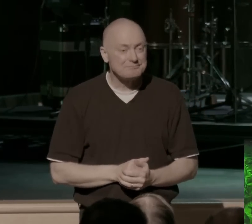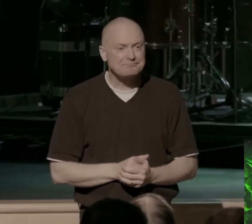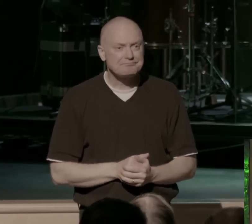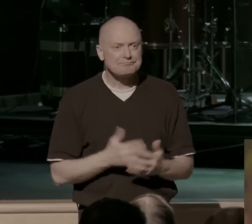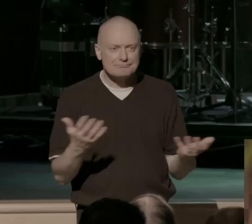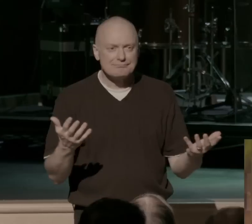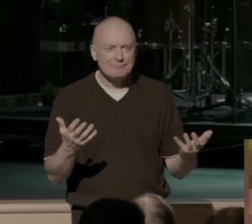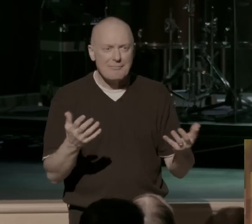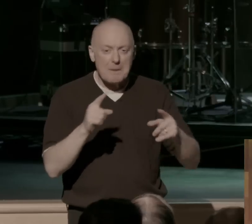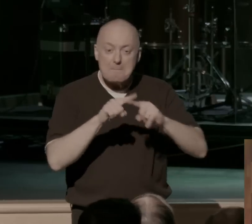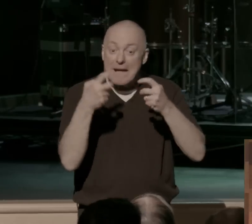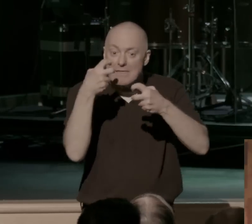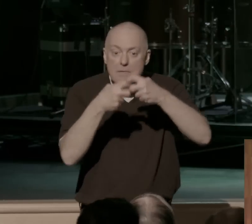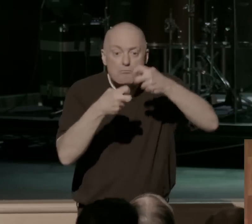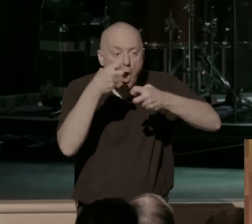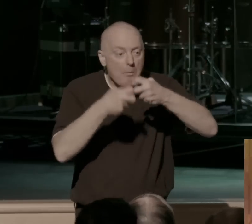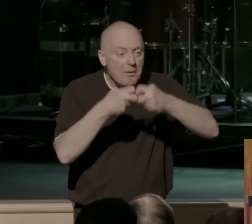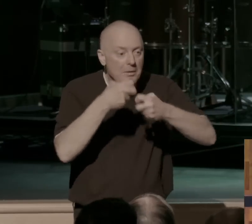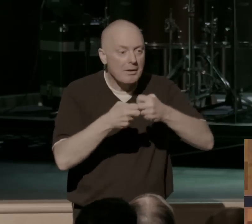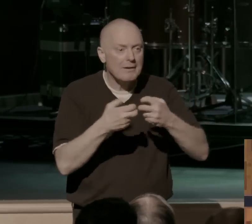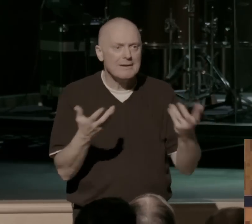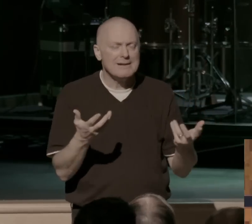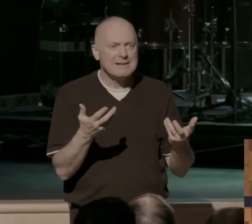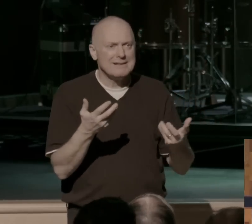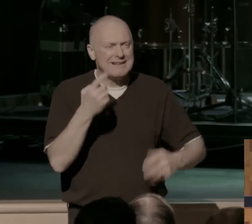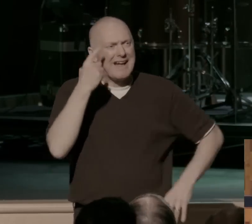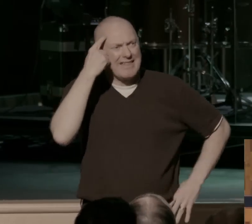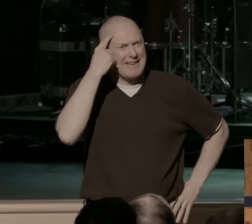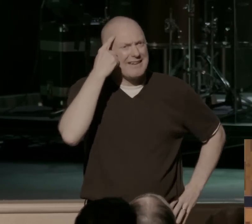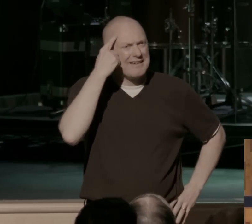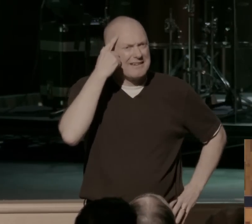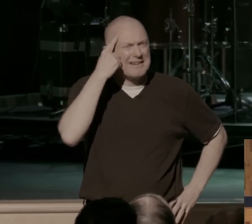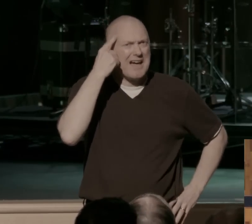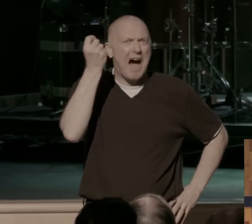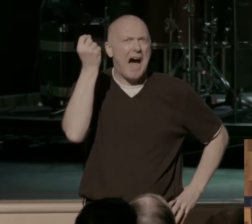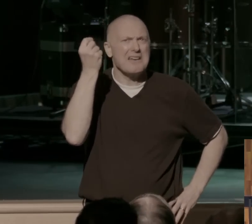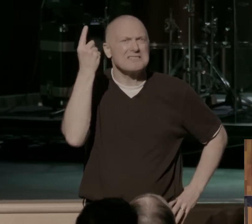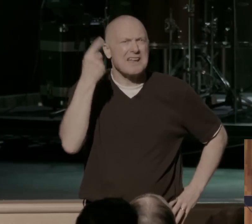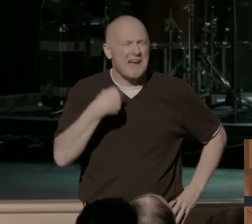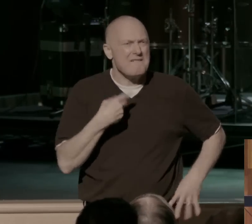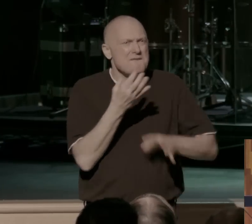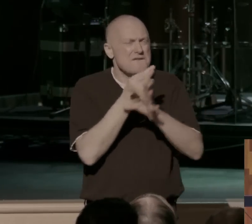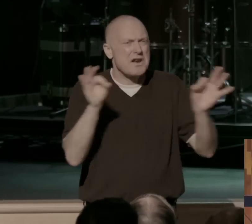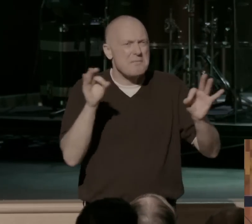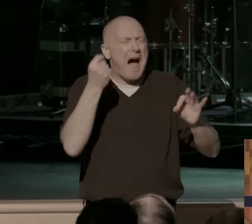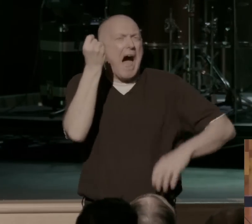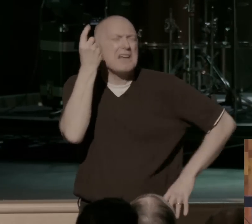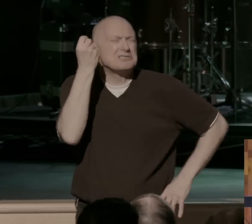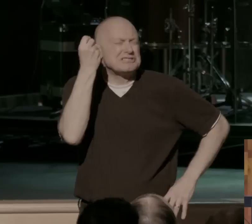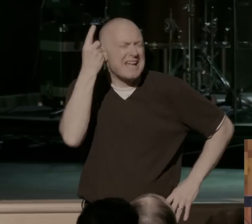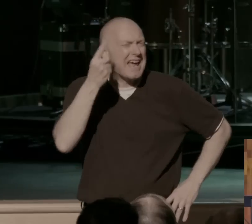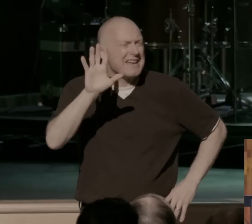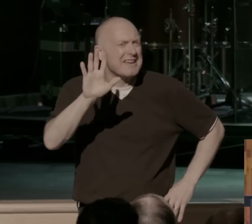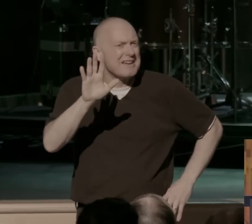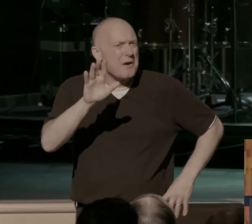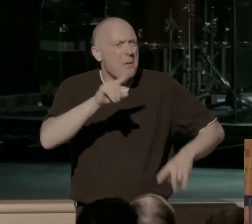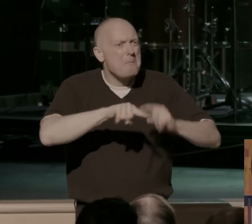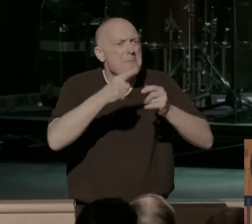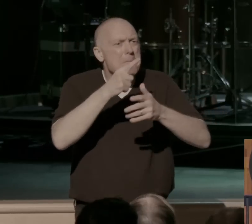The problem comes. Maybe you're saying, you're thinking, I get that. I get the truth of my freedom. I get theologically. I get it. But what happens when I don't feel like this?